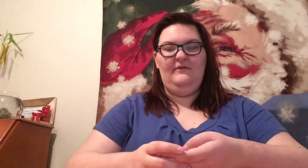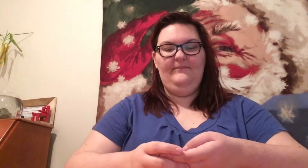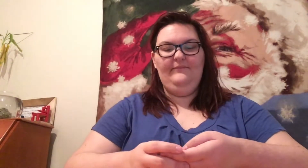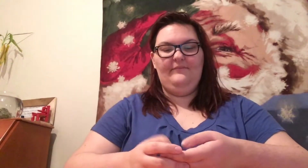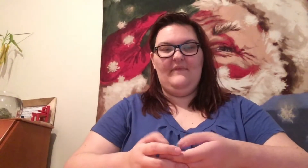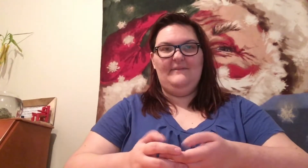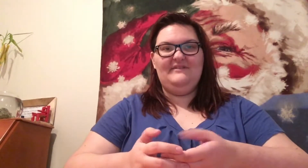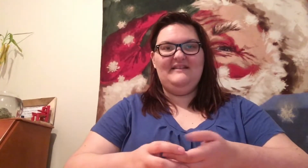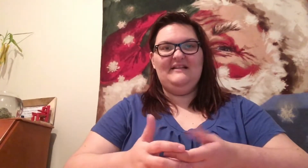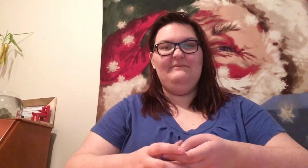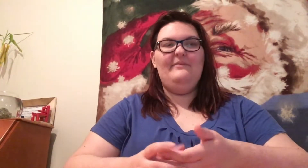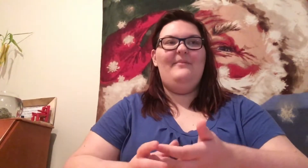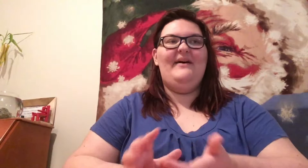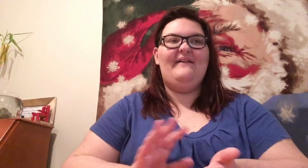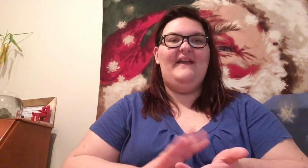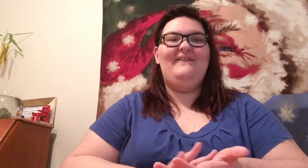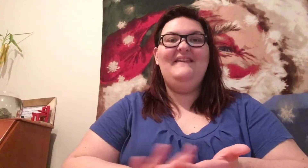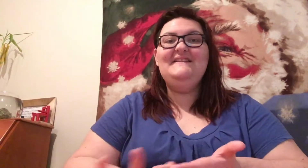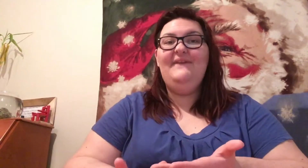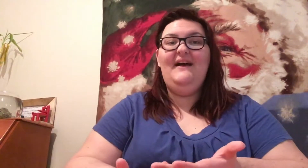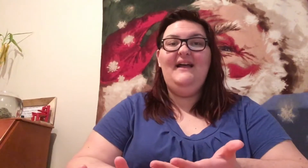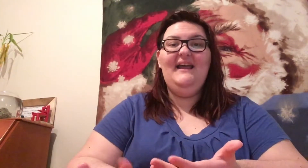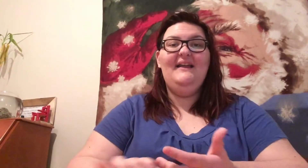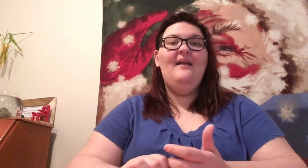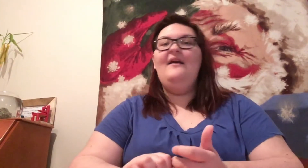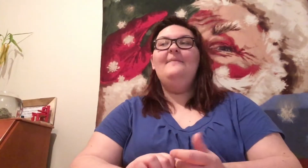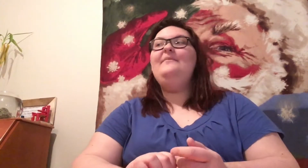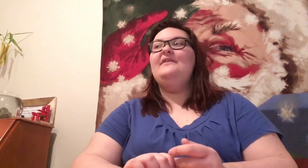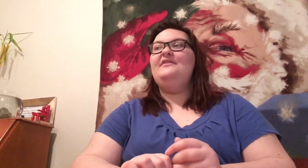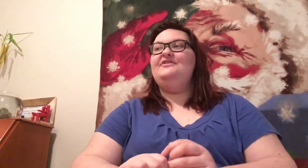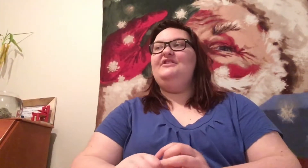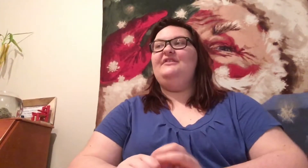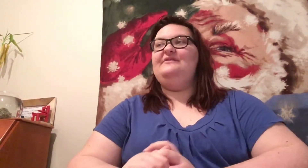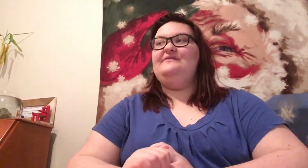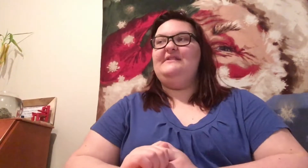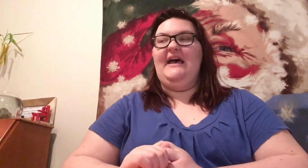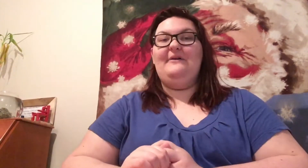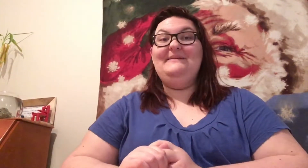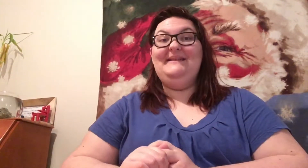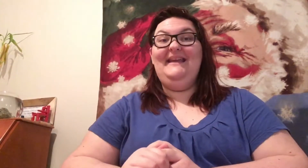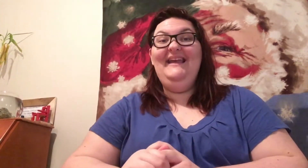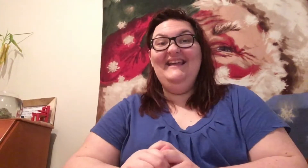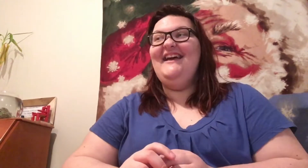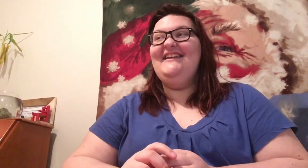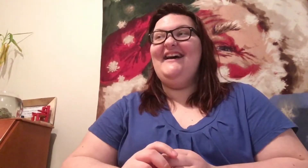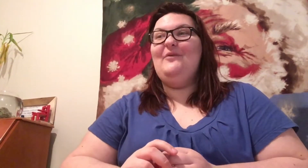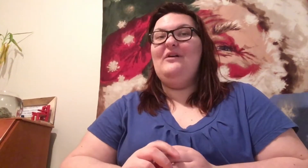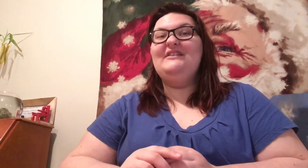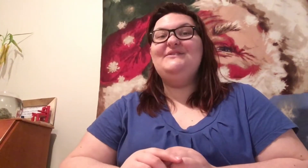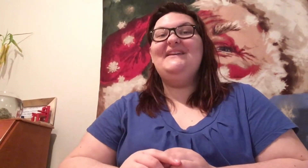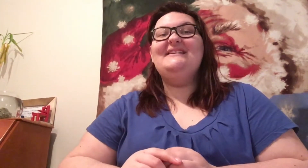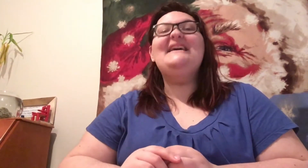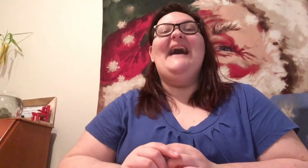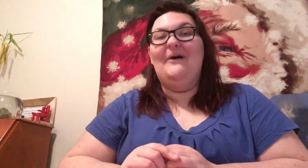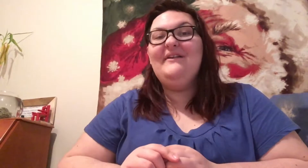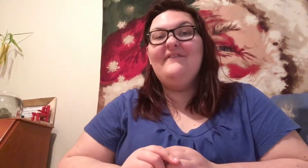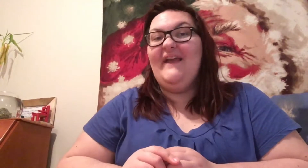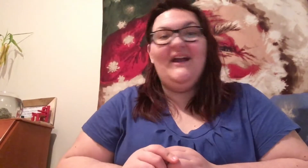So I'm just texting my mom back. Everything's fine. And then she goes, how is it? And I wanted to get out of there.